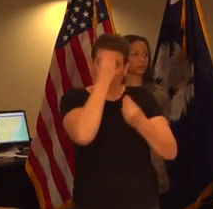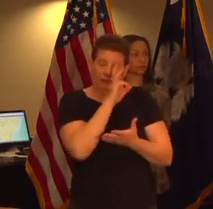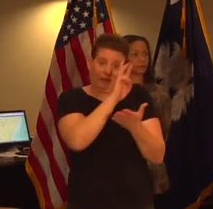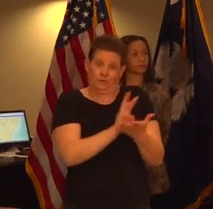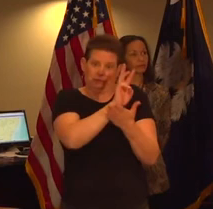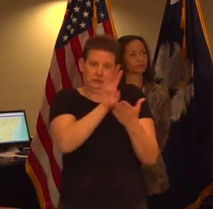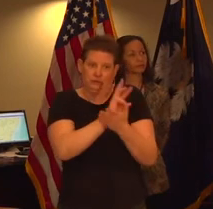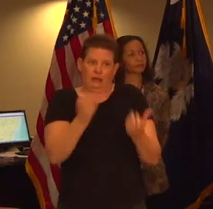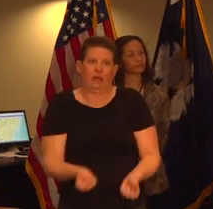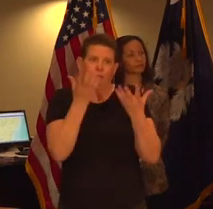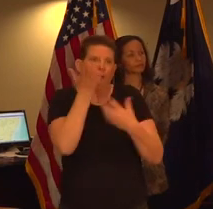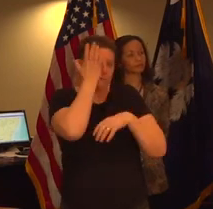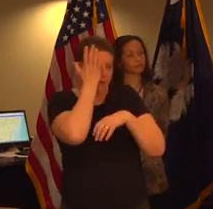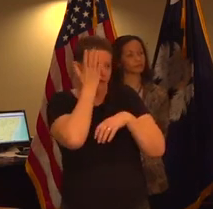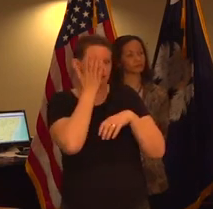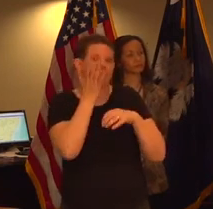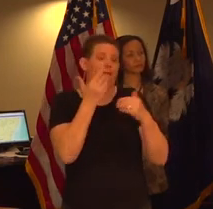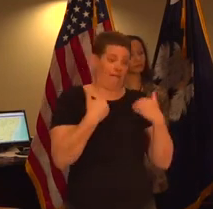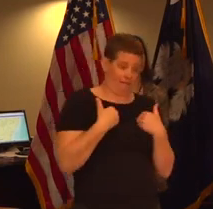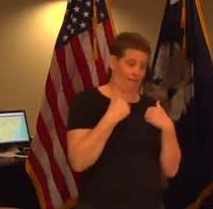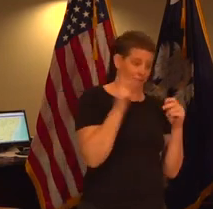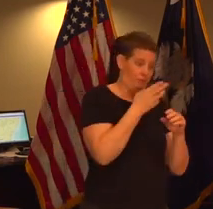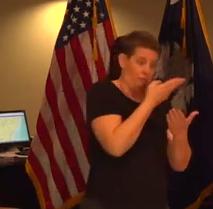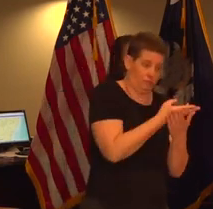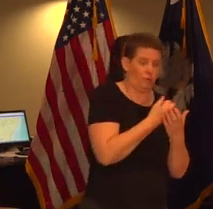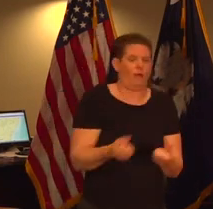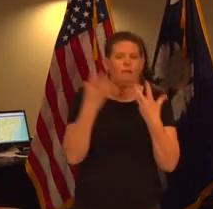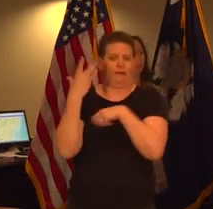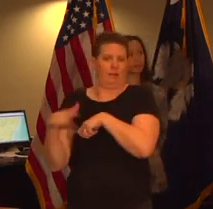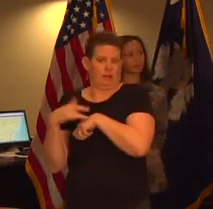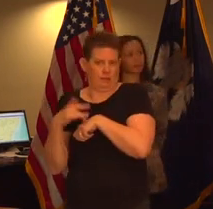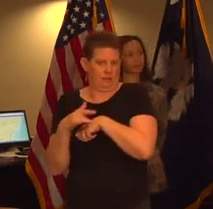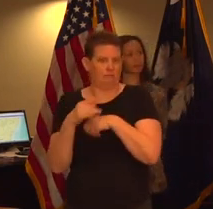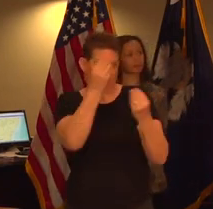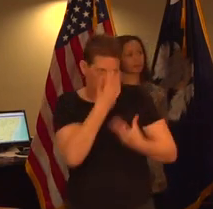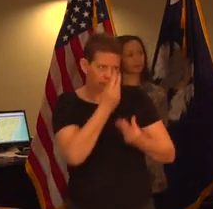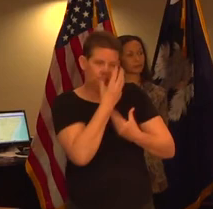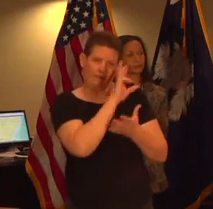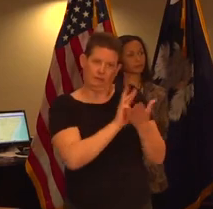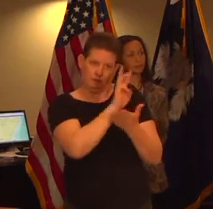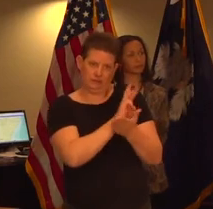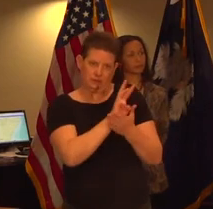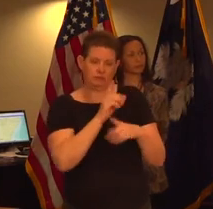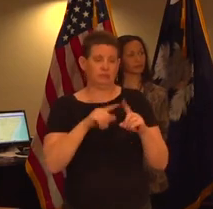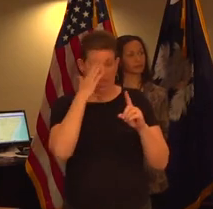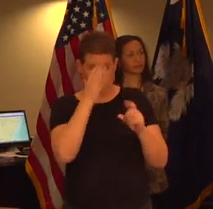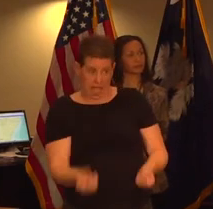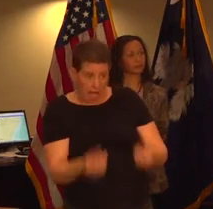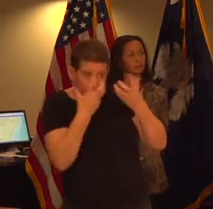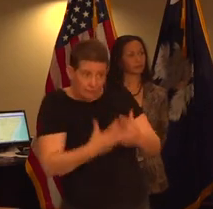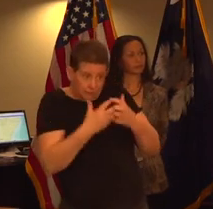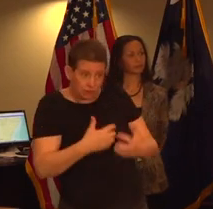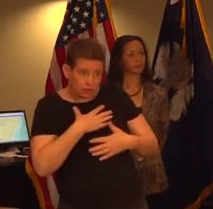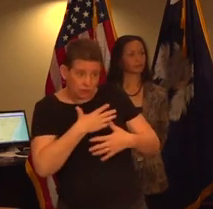of beds that they have both occupied and then we know what their census number is but we do not know the number being utilized at this